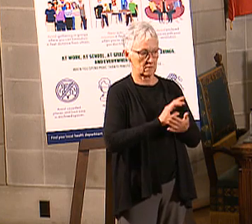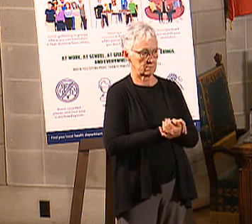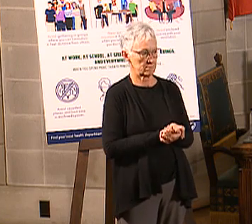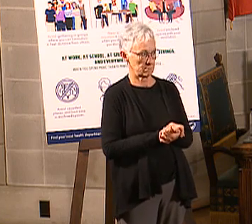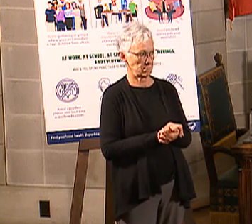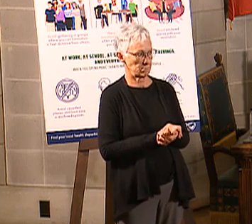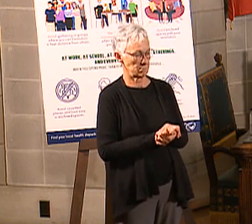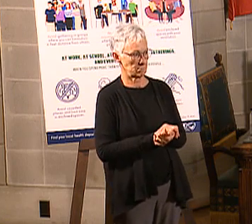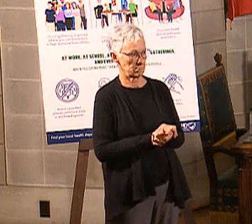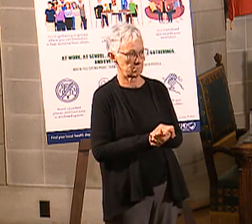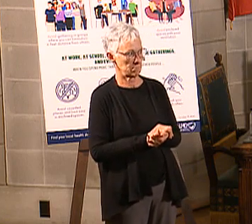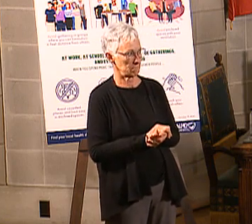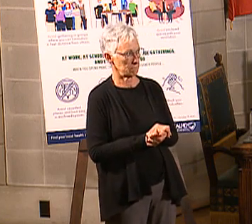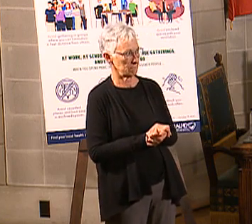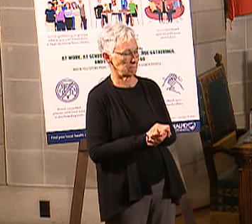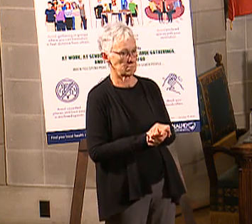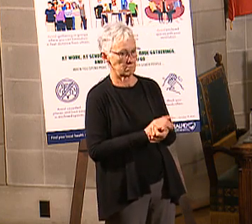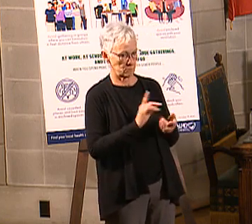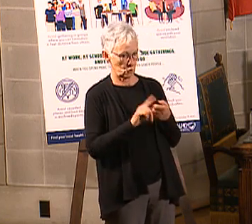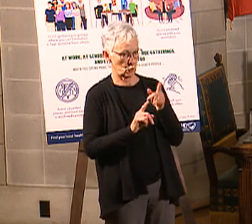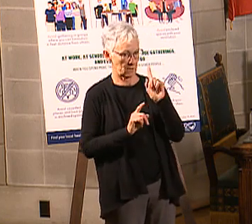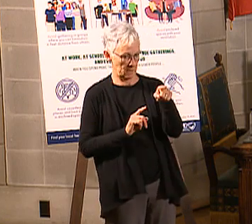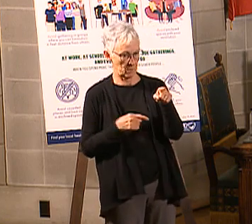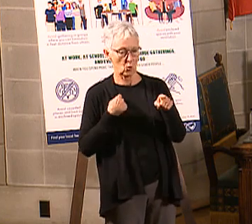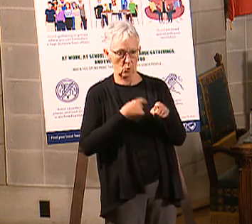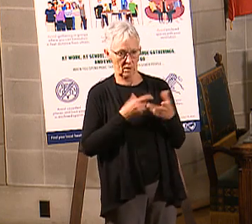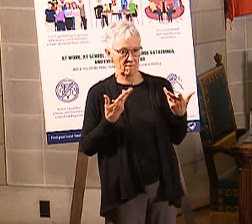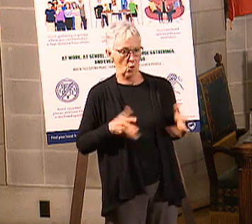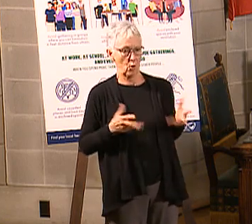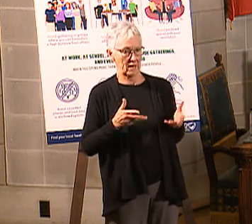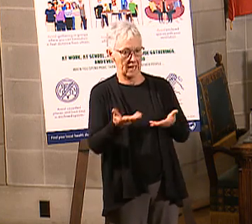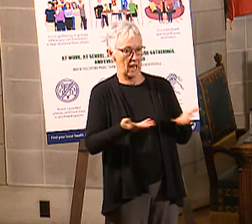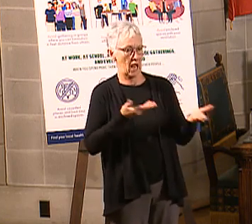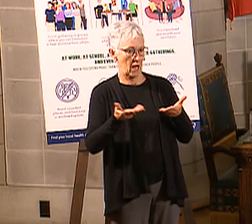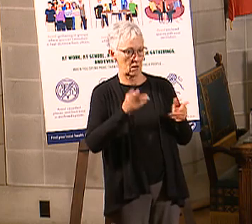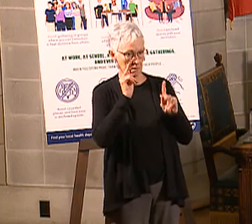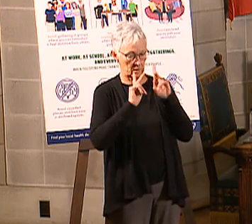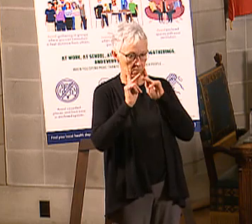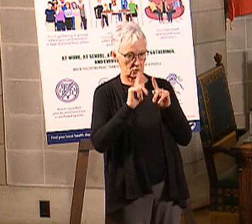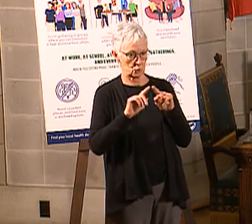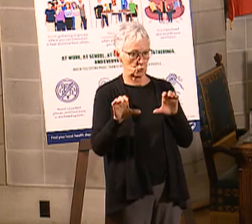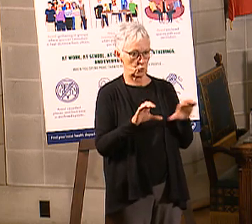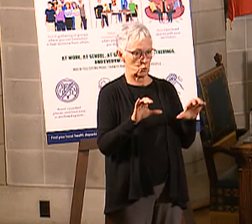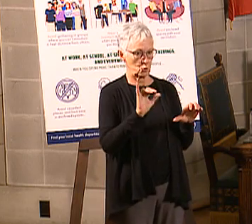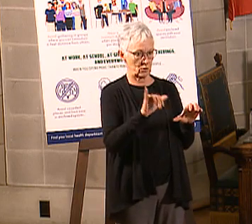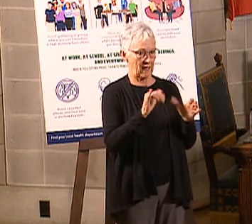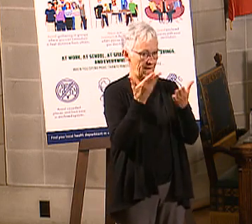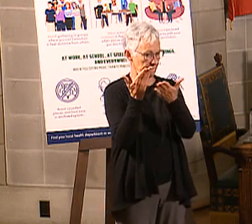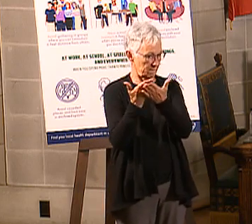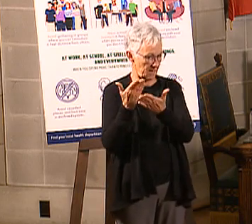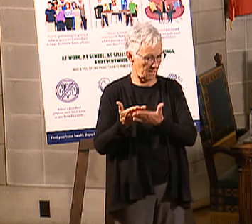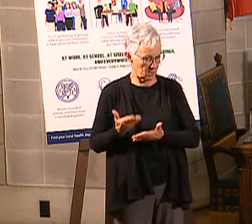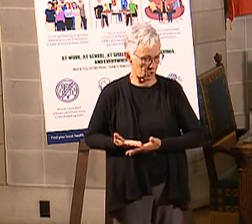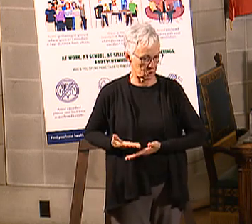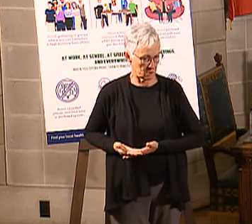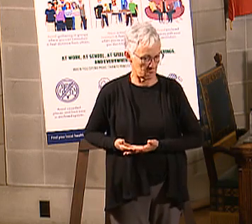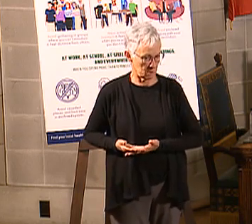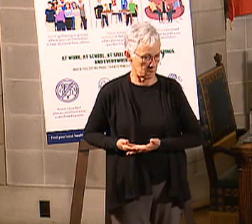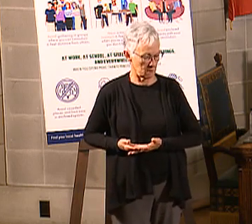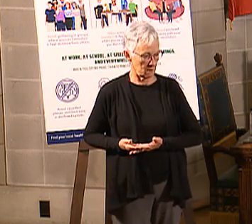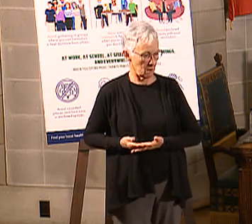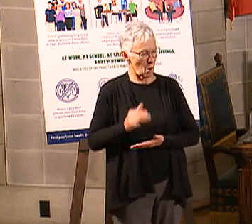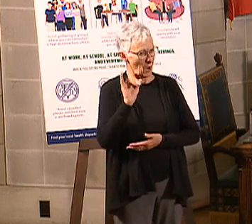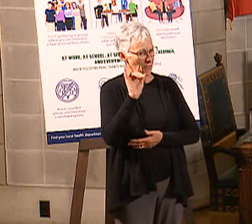these folks will be, so we, so, to Martha's question, we have hired people to do the verification. Yes. Yes, sir. Are they separate from your